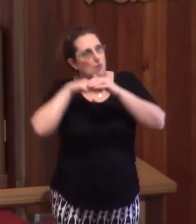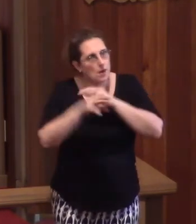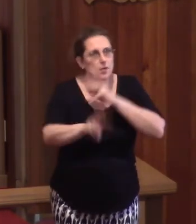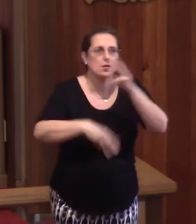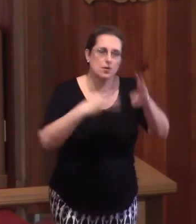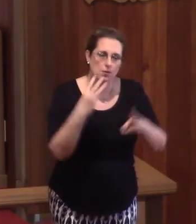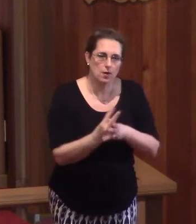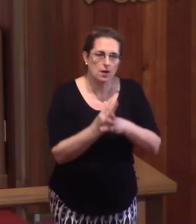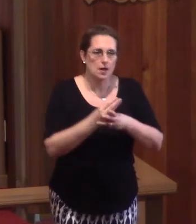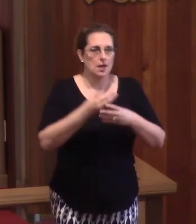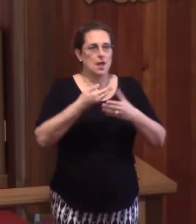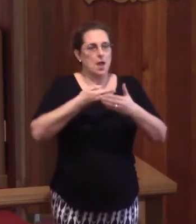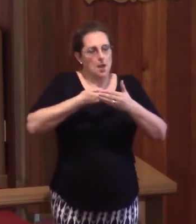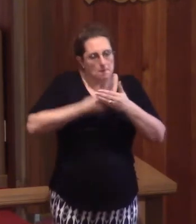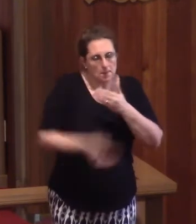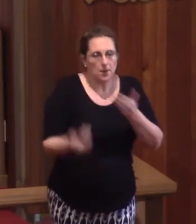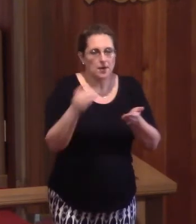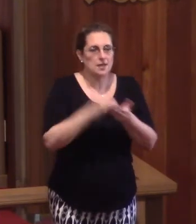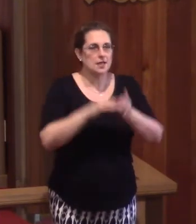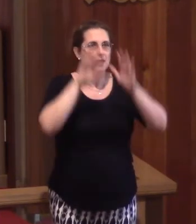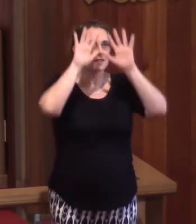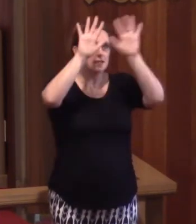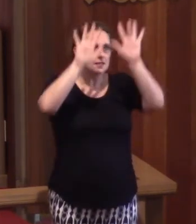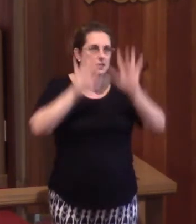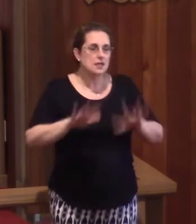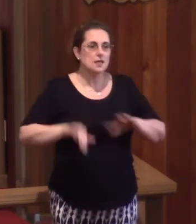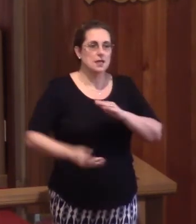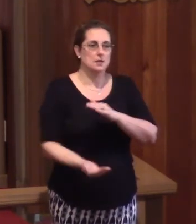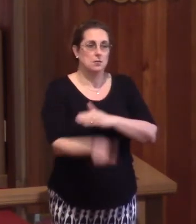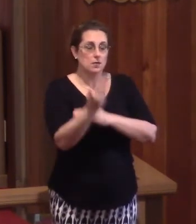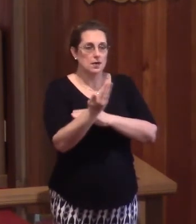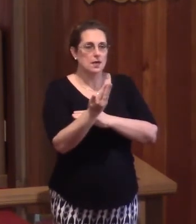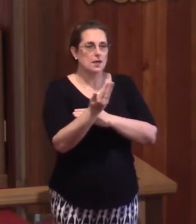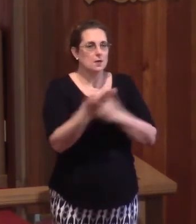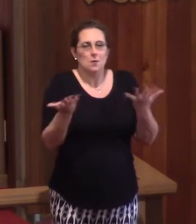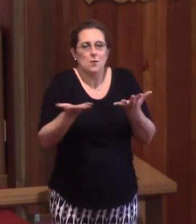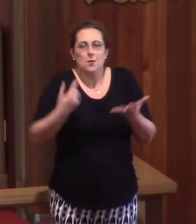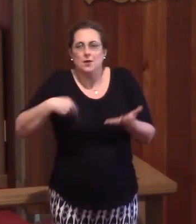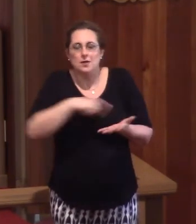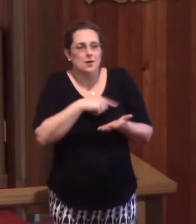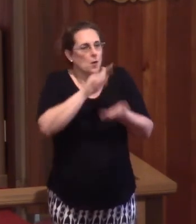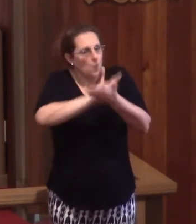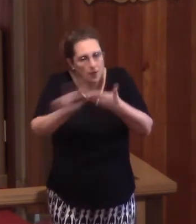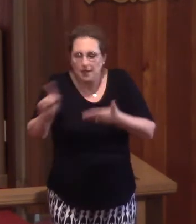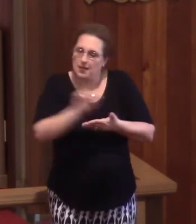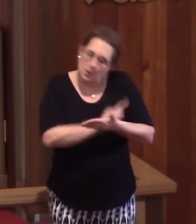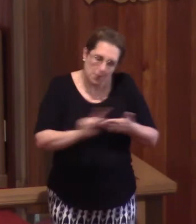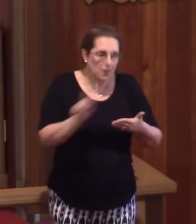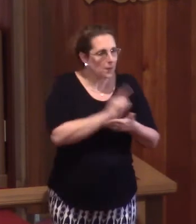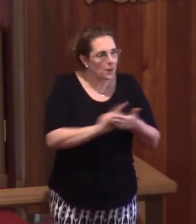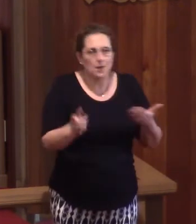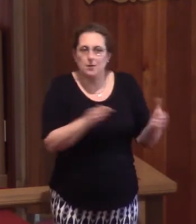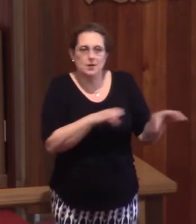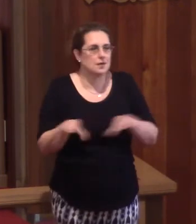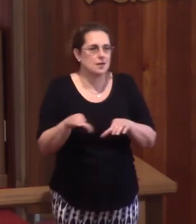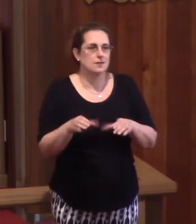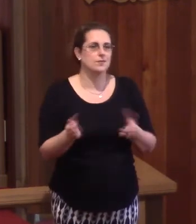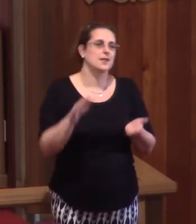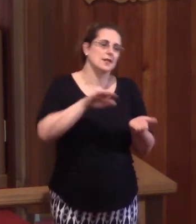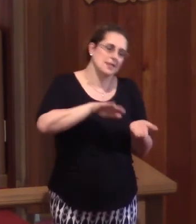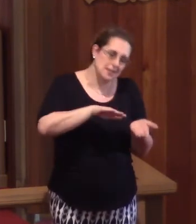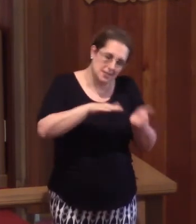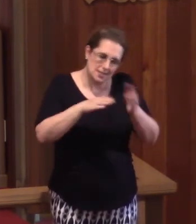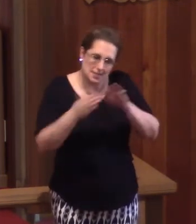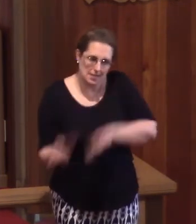We're reborn on Sunday morning in Jesus, and what do we do each and every week? We die again.